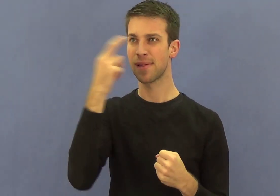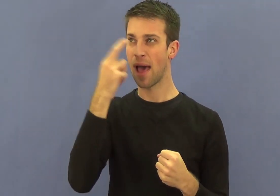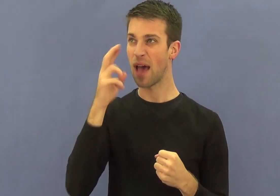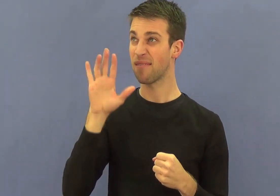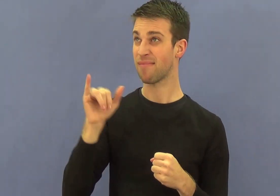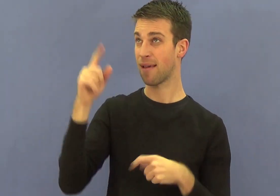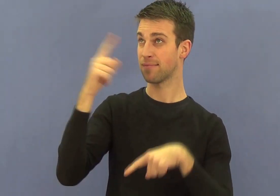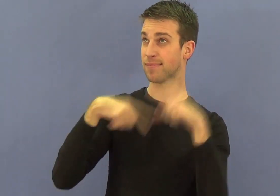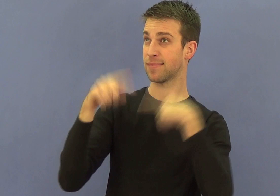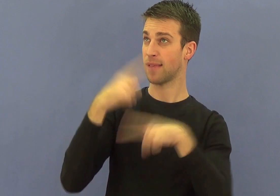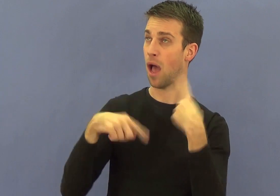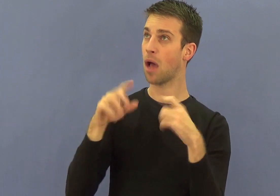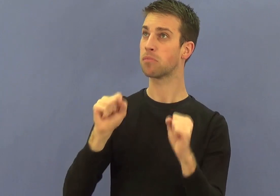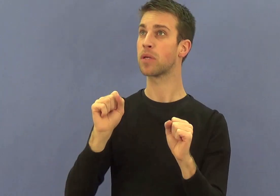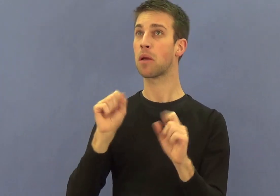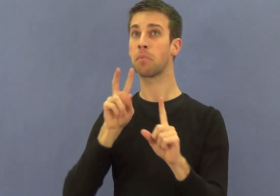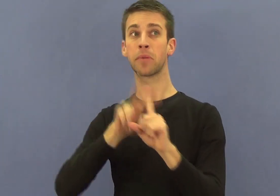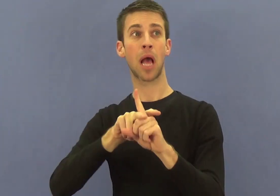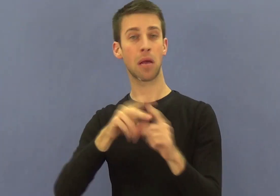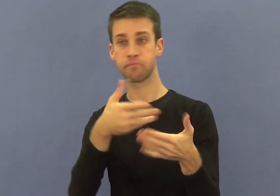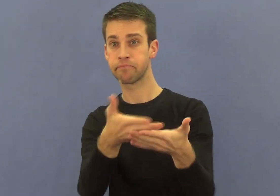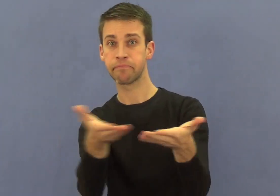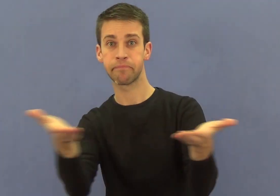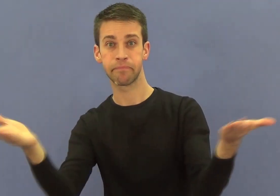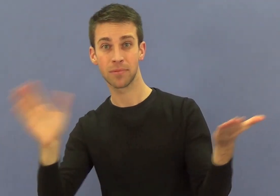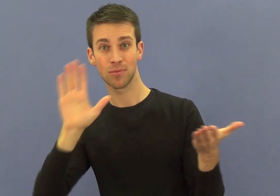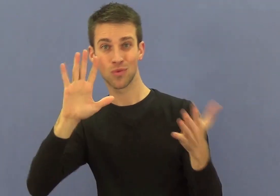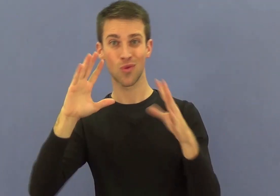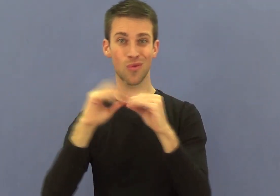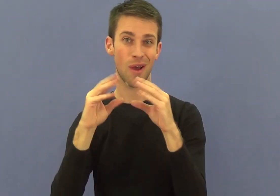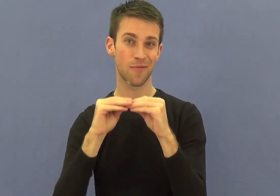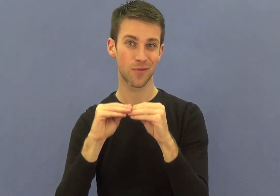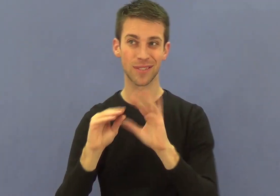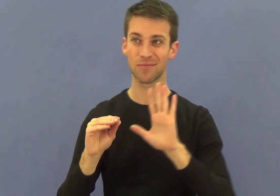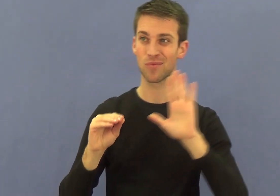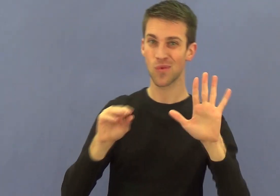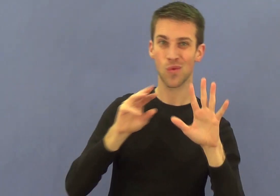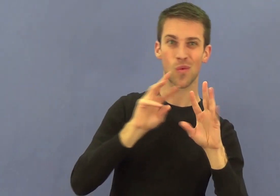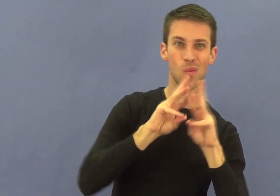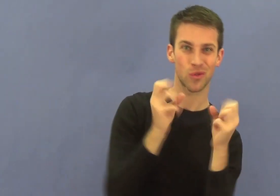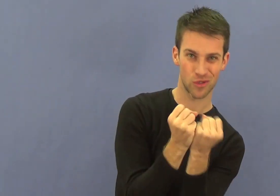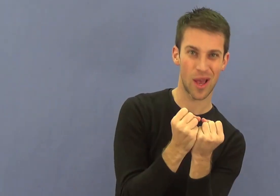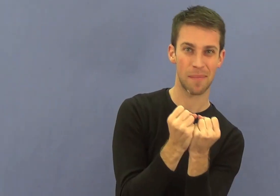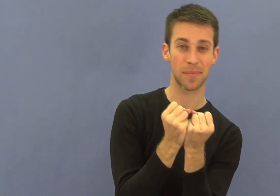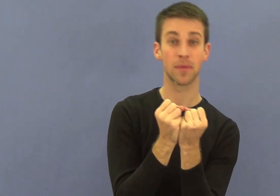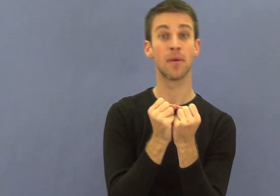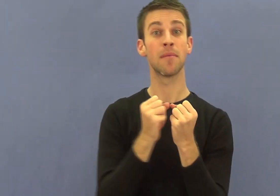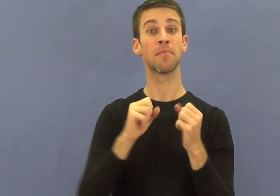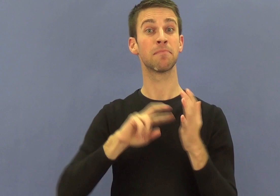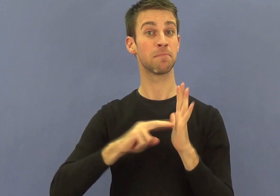many people have found them useful in the training setting, so we offer them to the seminar participants,